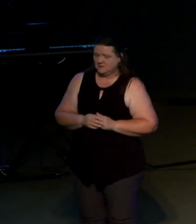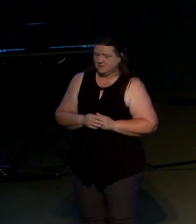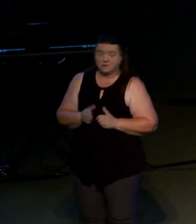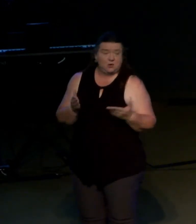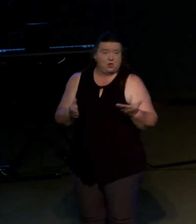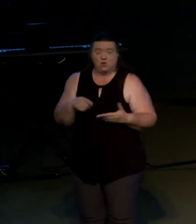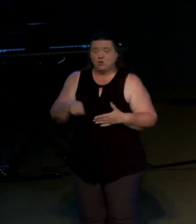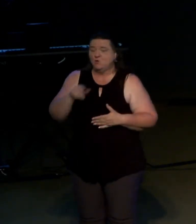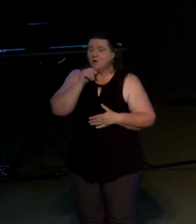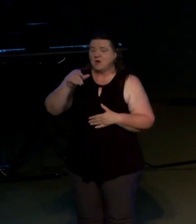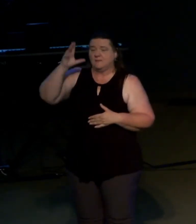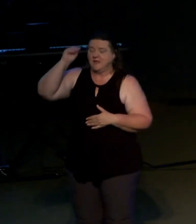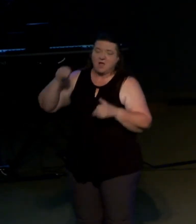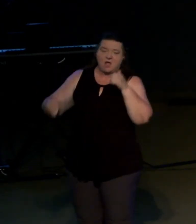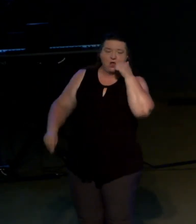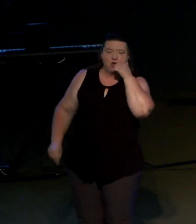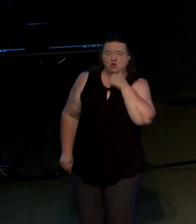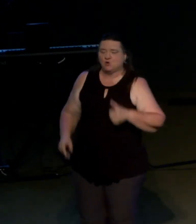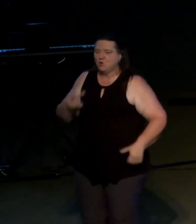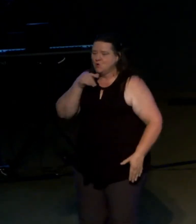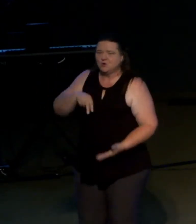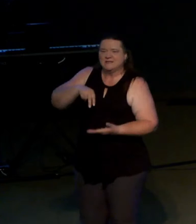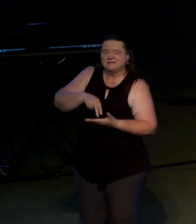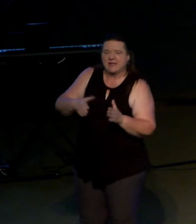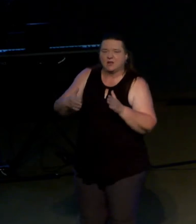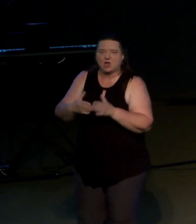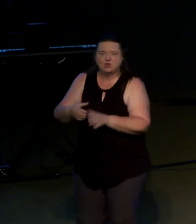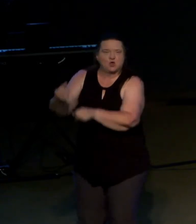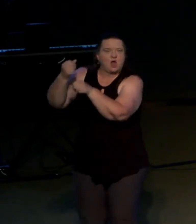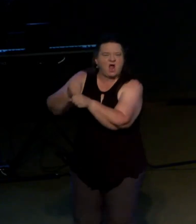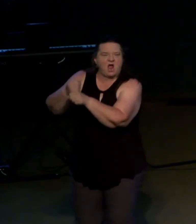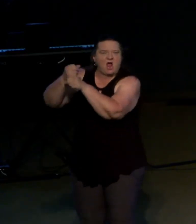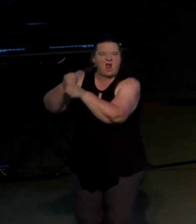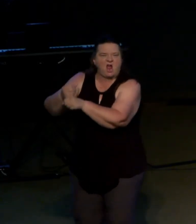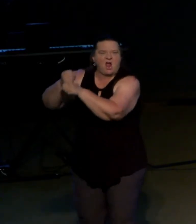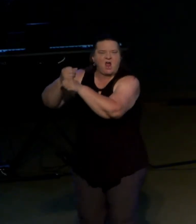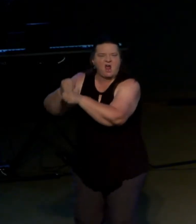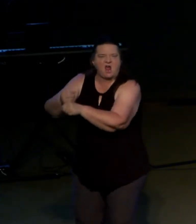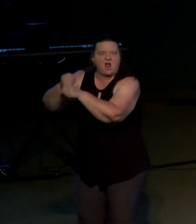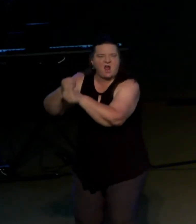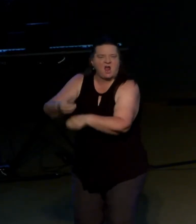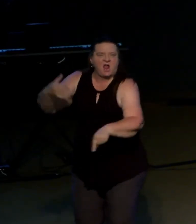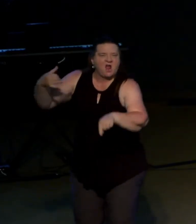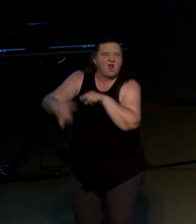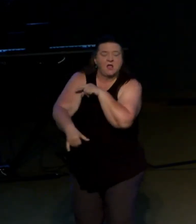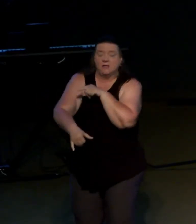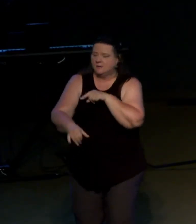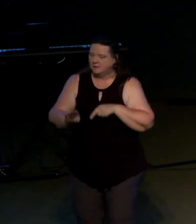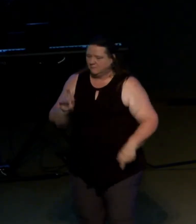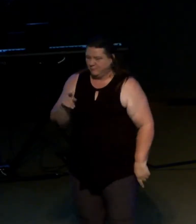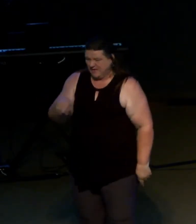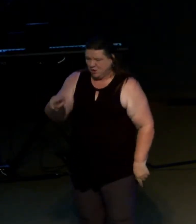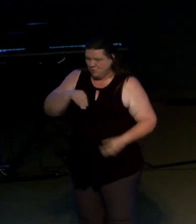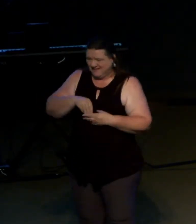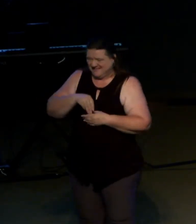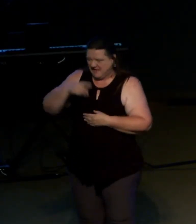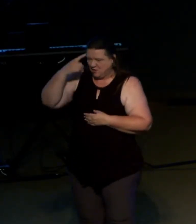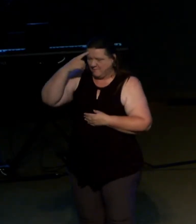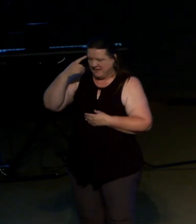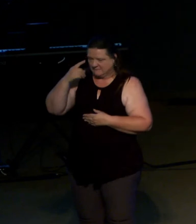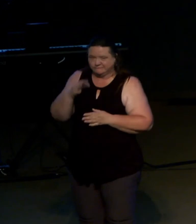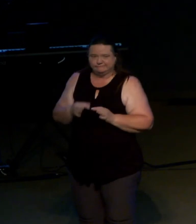be the the guy or the gal that's standing on the corner condemning society but perhaps you found yourself more judgmental